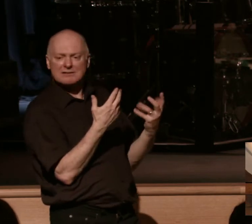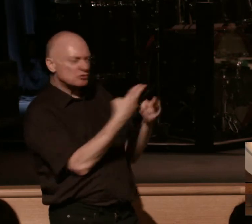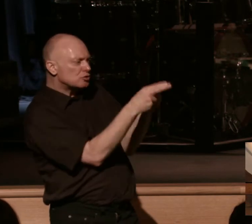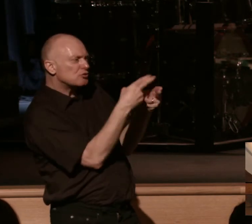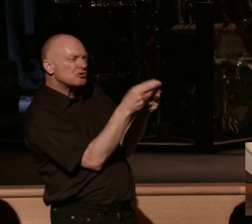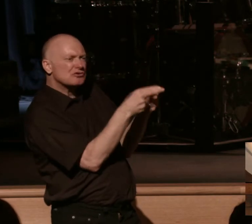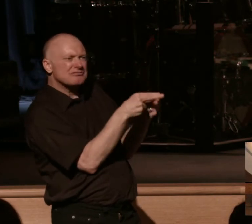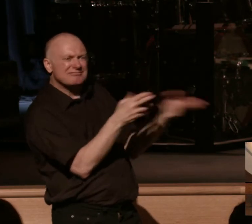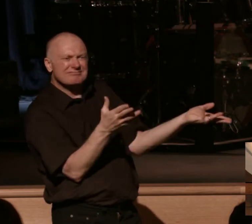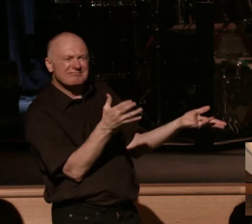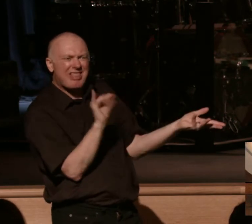biblical.